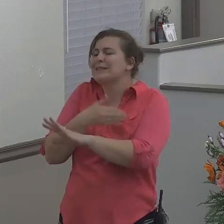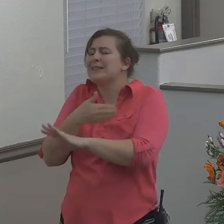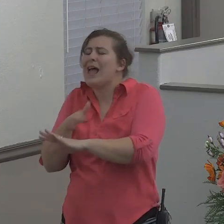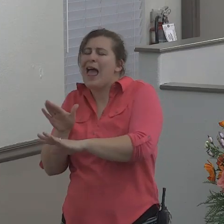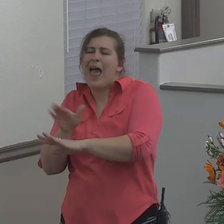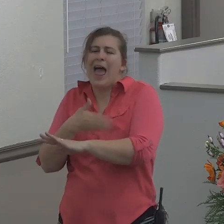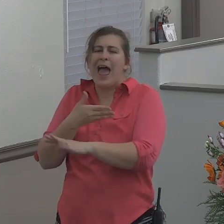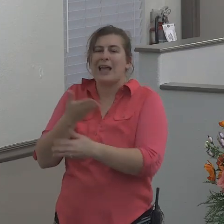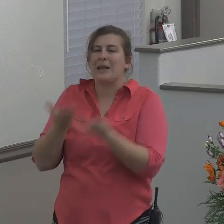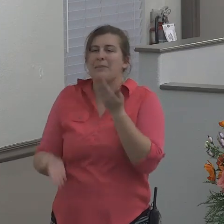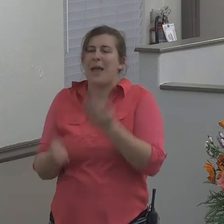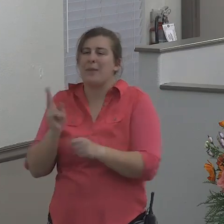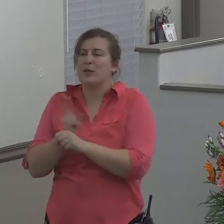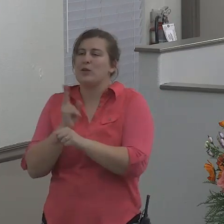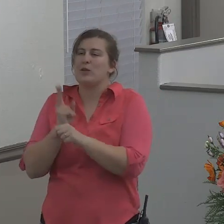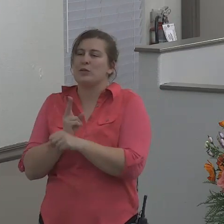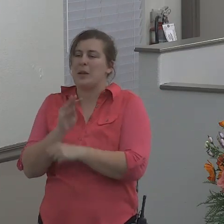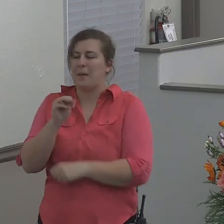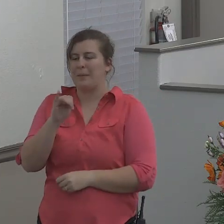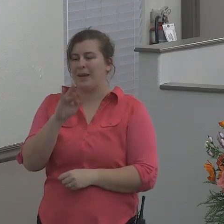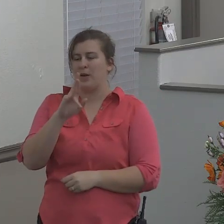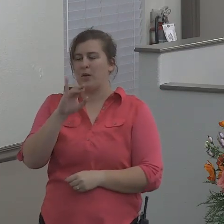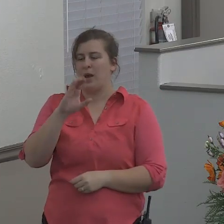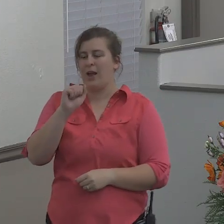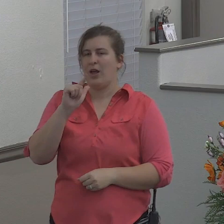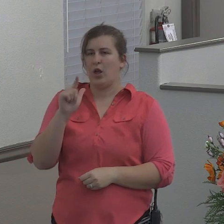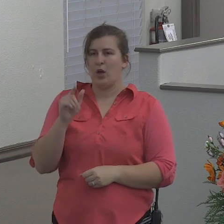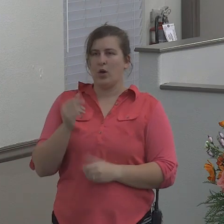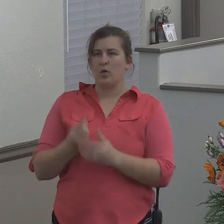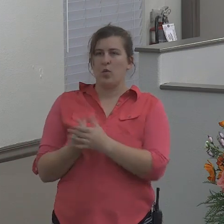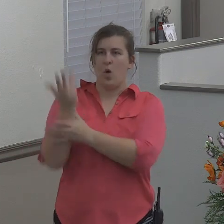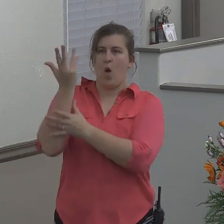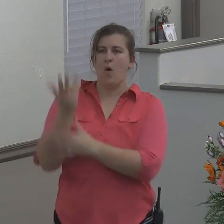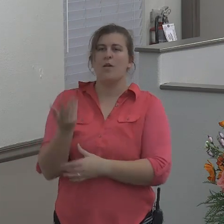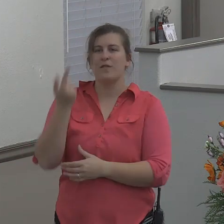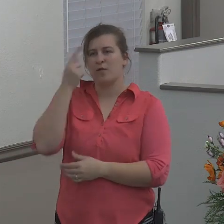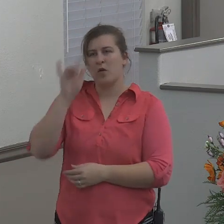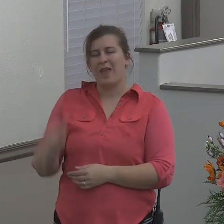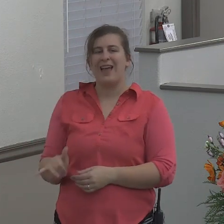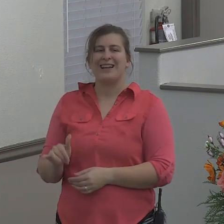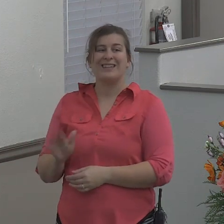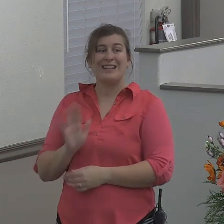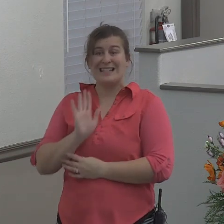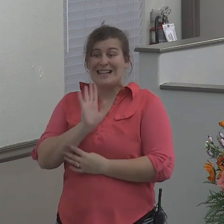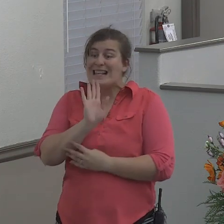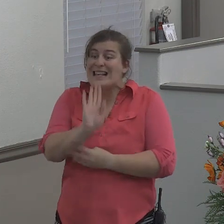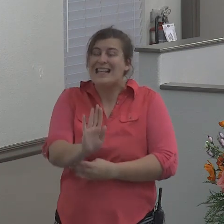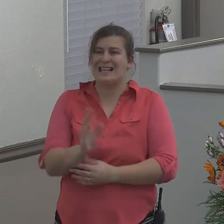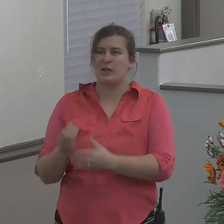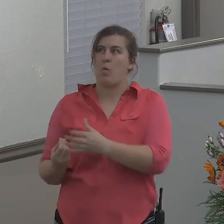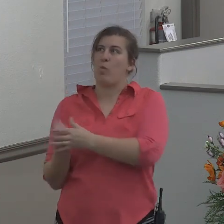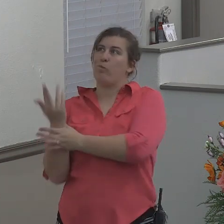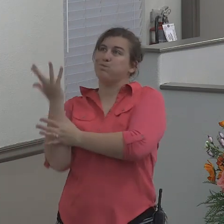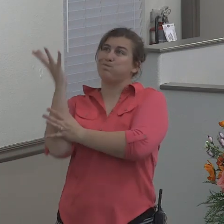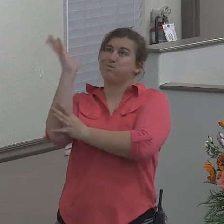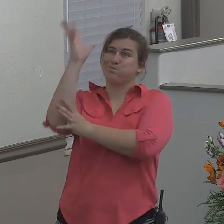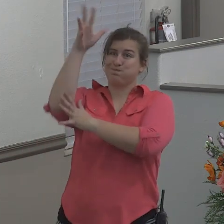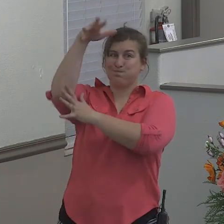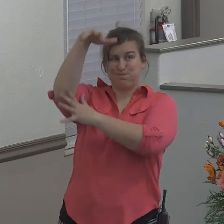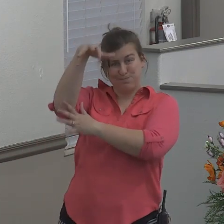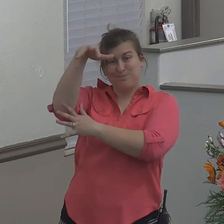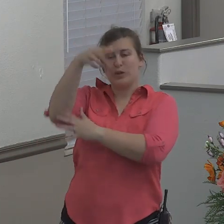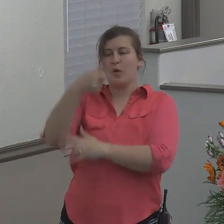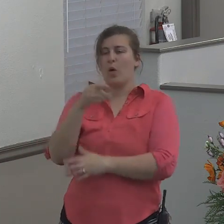maybe even used miracle grow on it it was his it was his gourd he